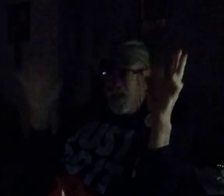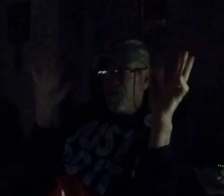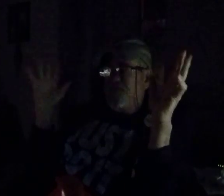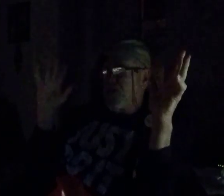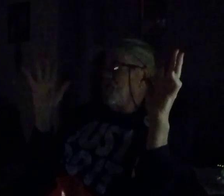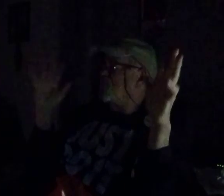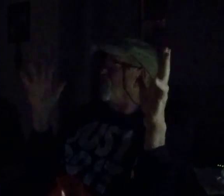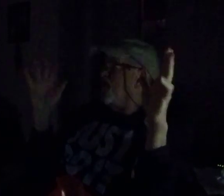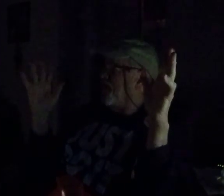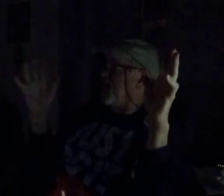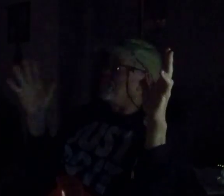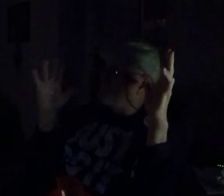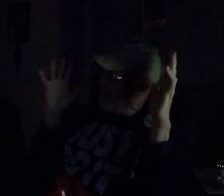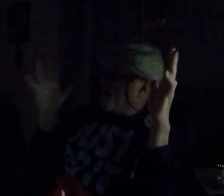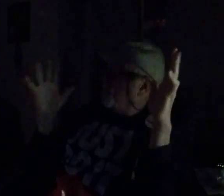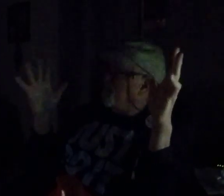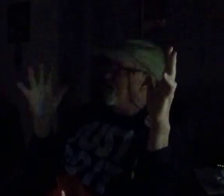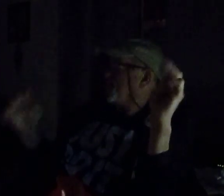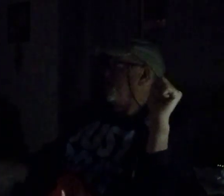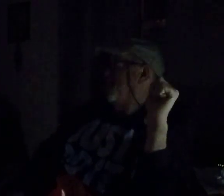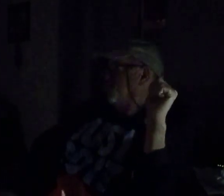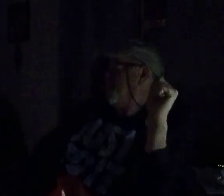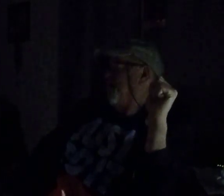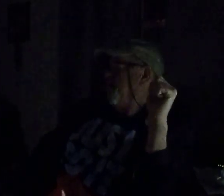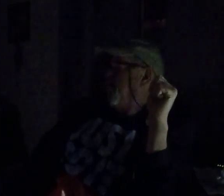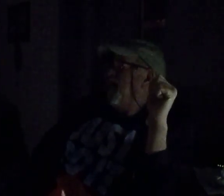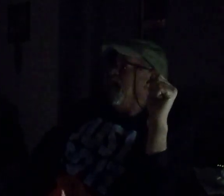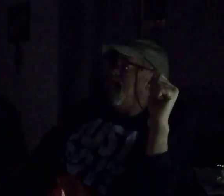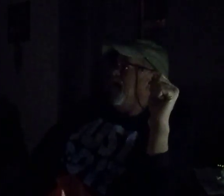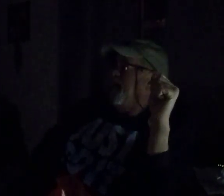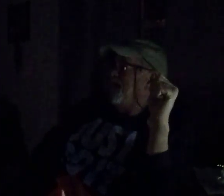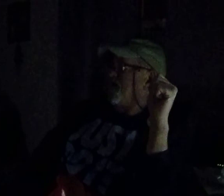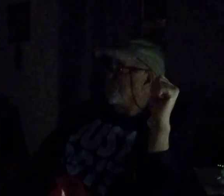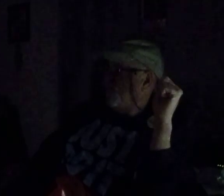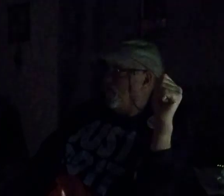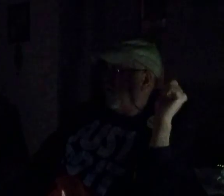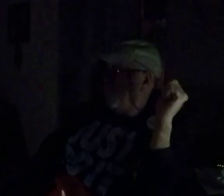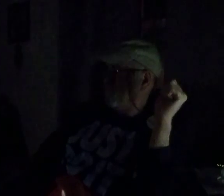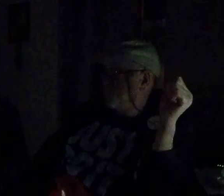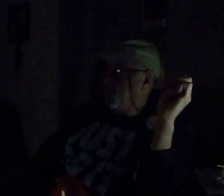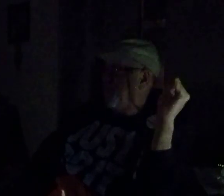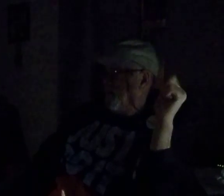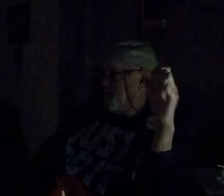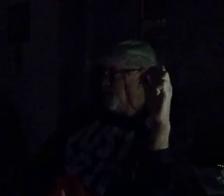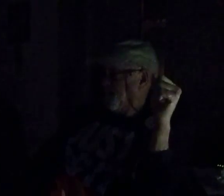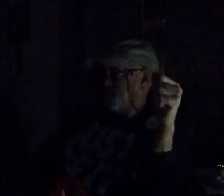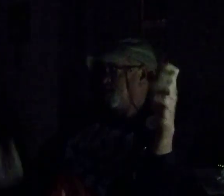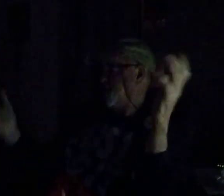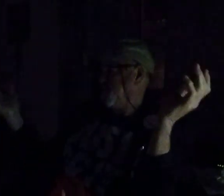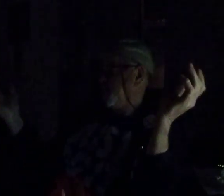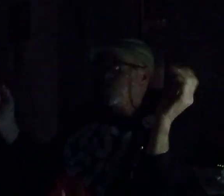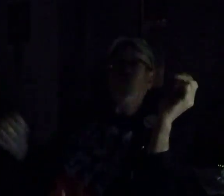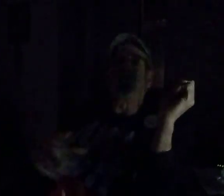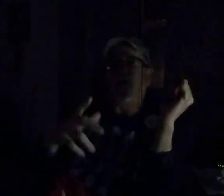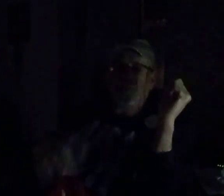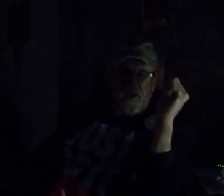like I said, it could have turned ugly, very, very fast. And, as for, media, you tell me,